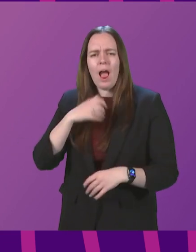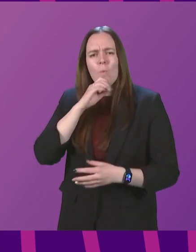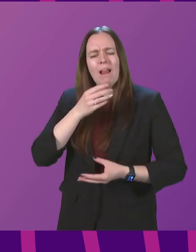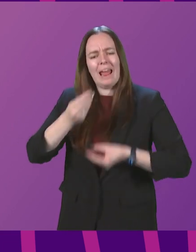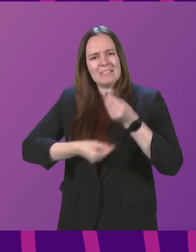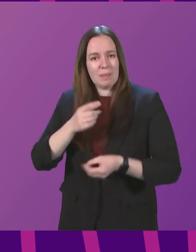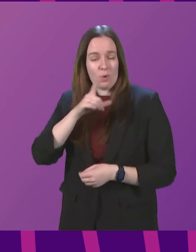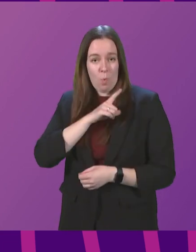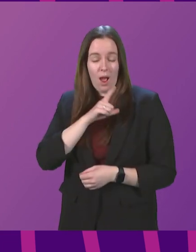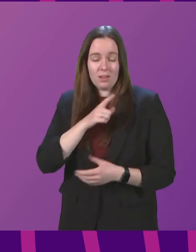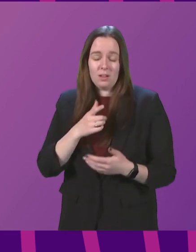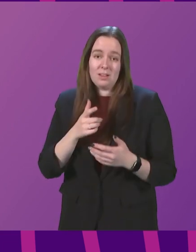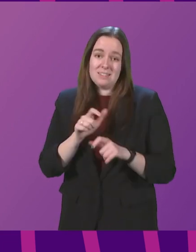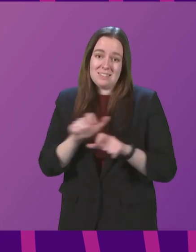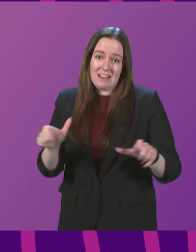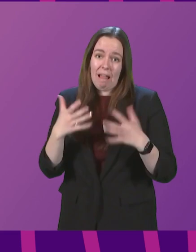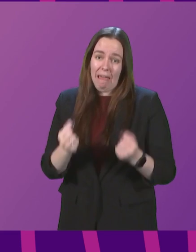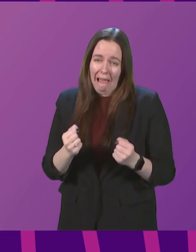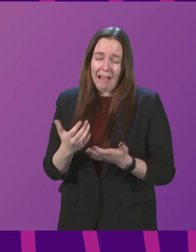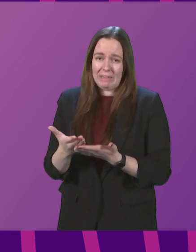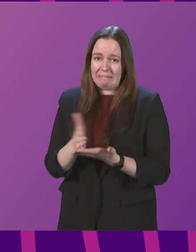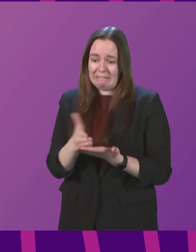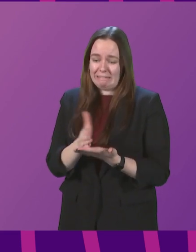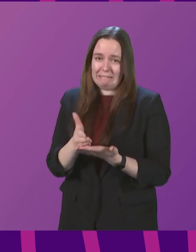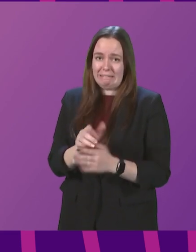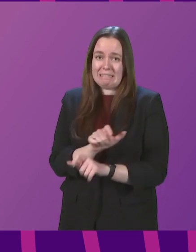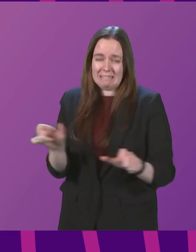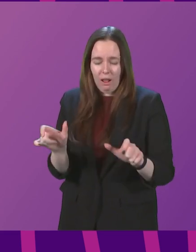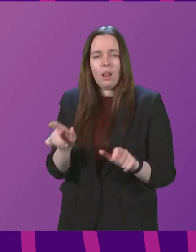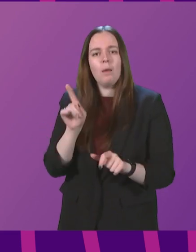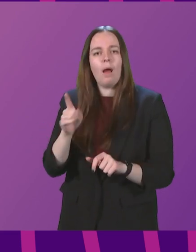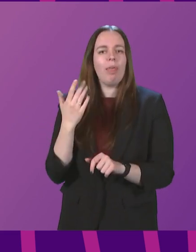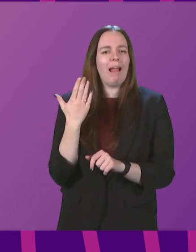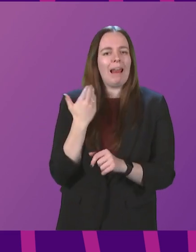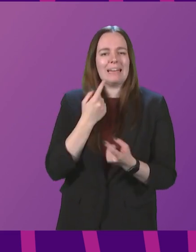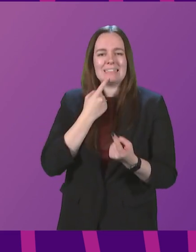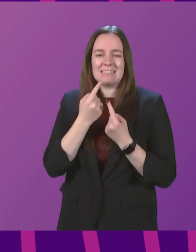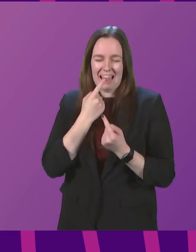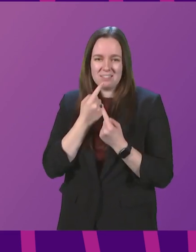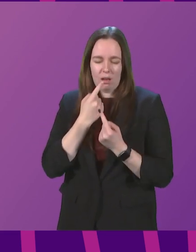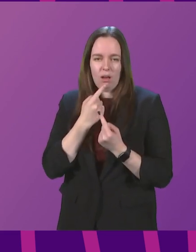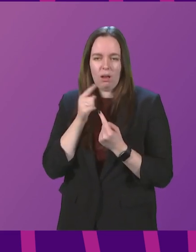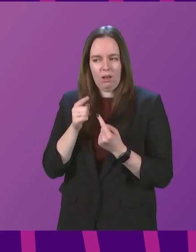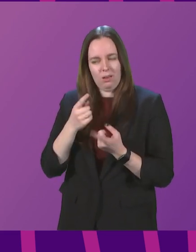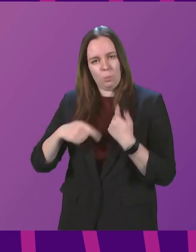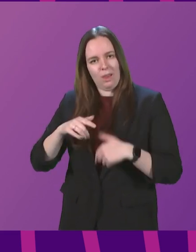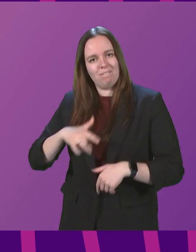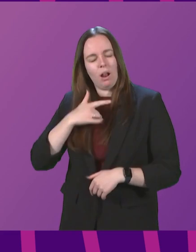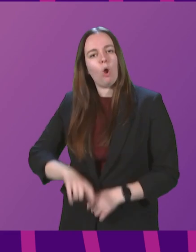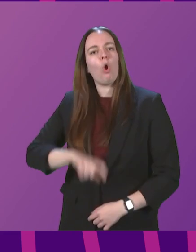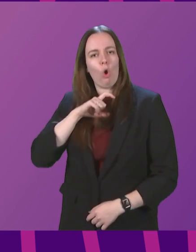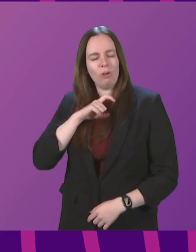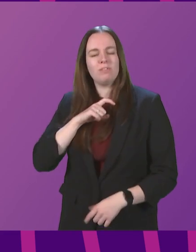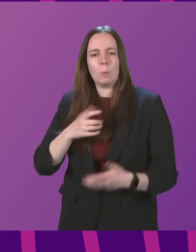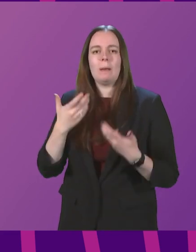why, although significant pressures and uncertainties do remain, the latest data nevertheless gives us confidence that we